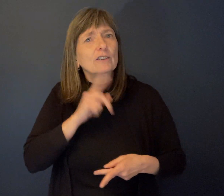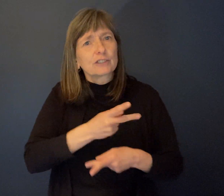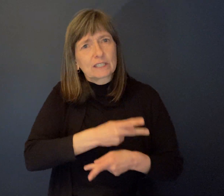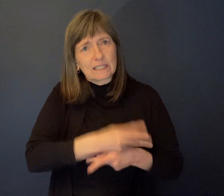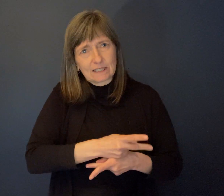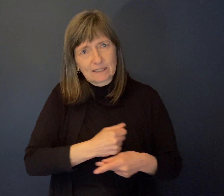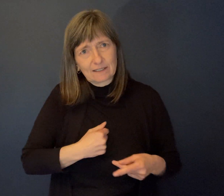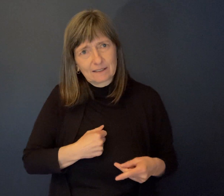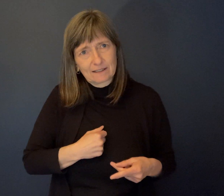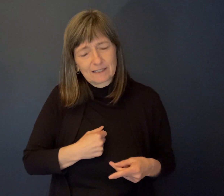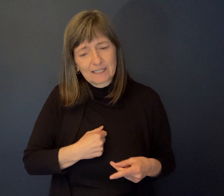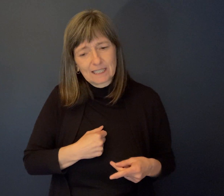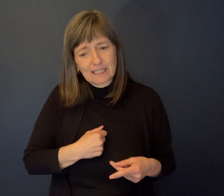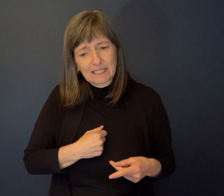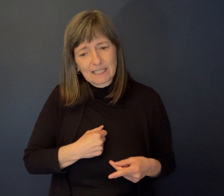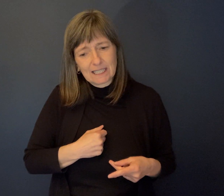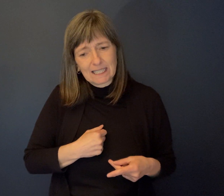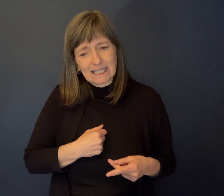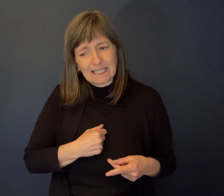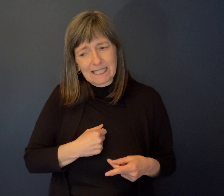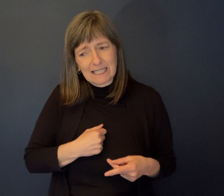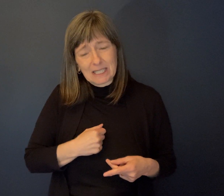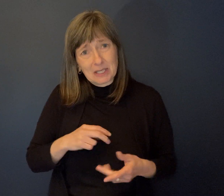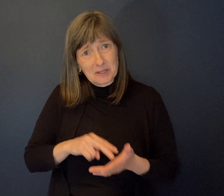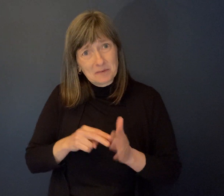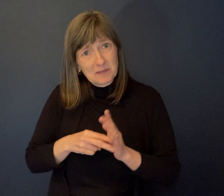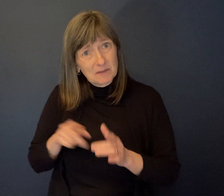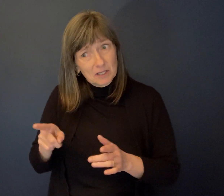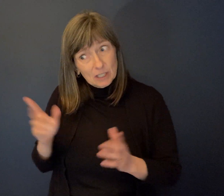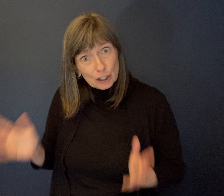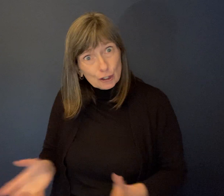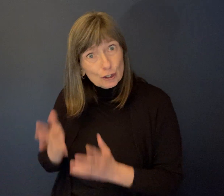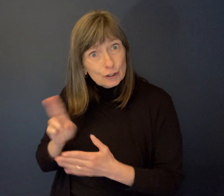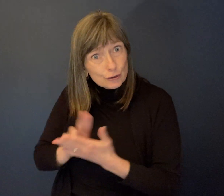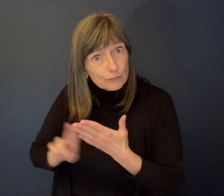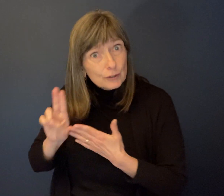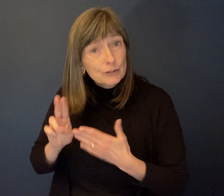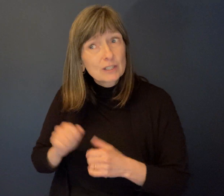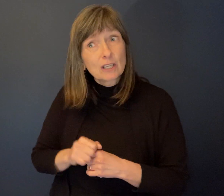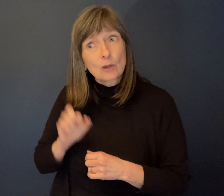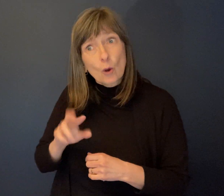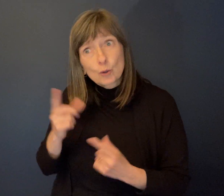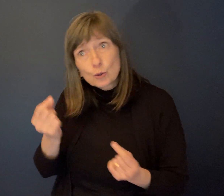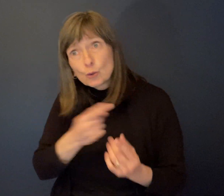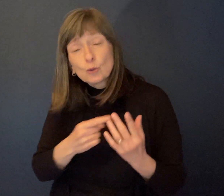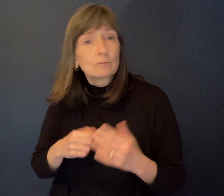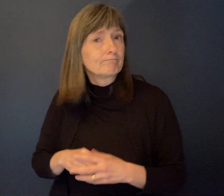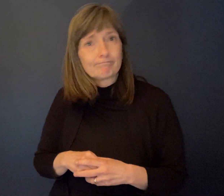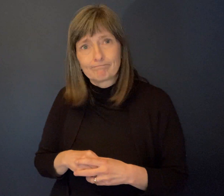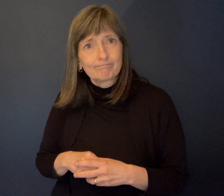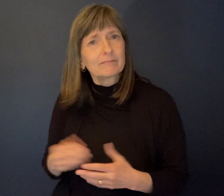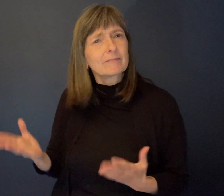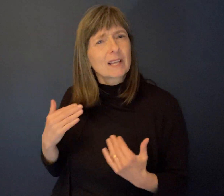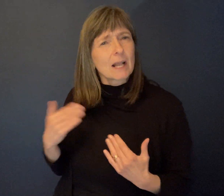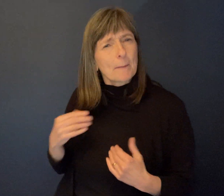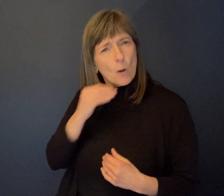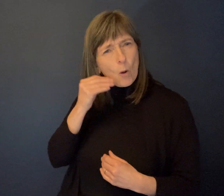it wasn't an encouragement of, wait, want to pursue university. What about going here? It's like, come home, stay home and take care of the children.